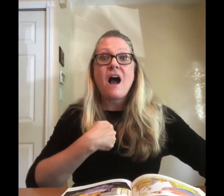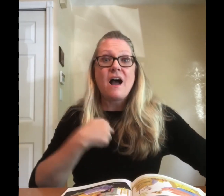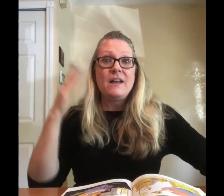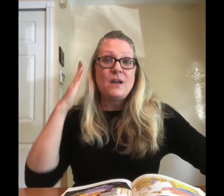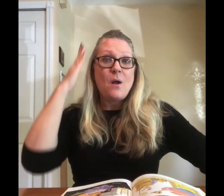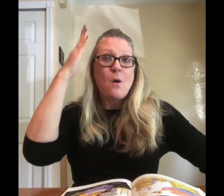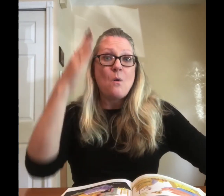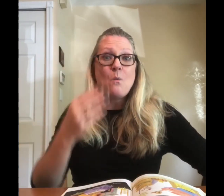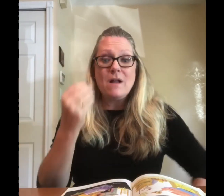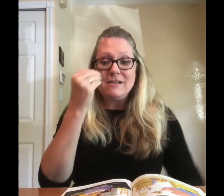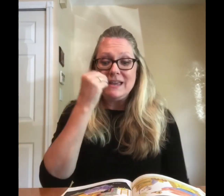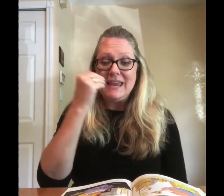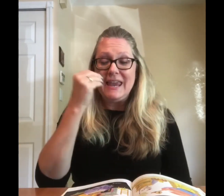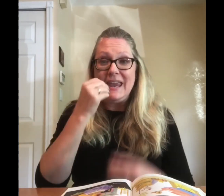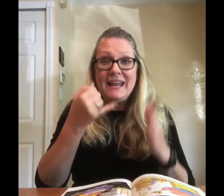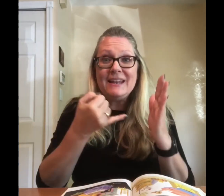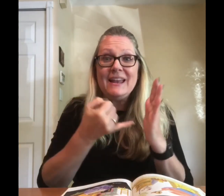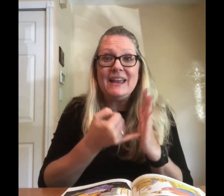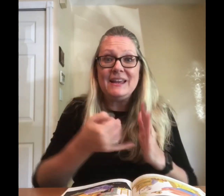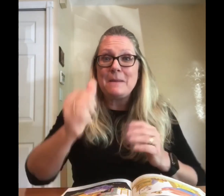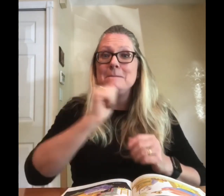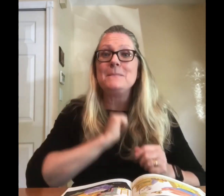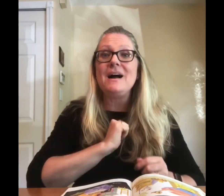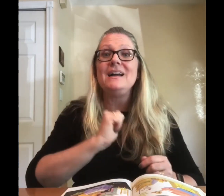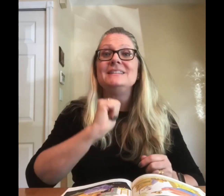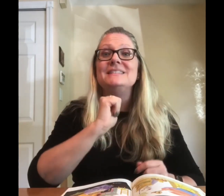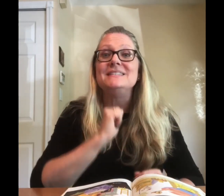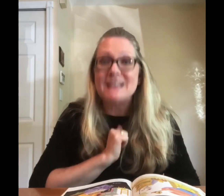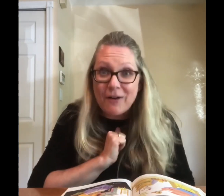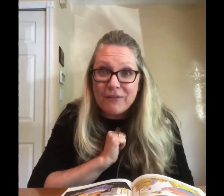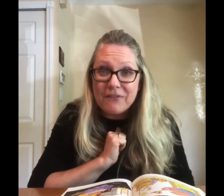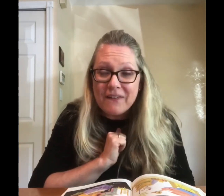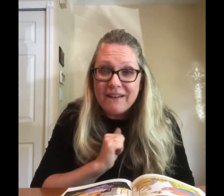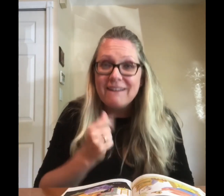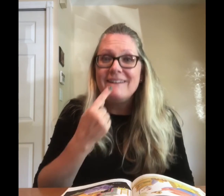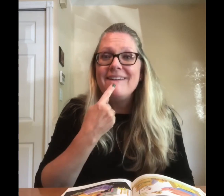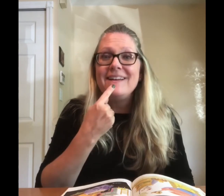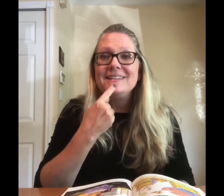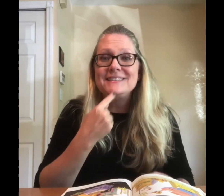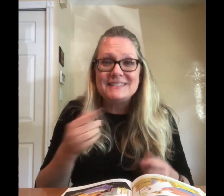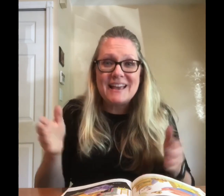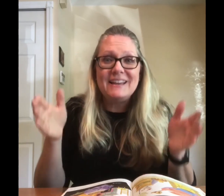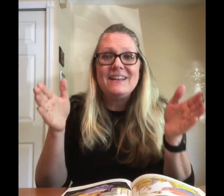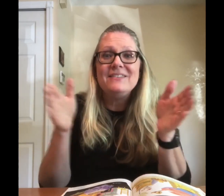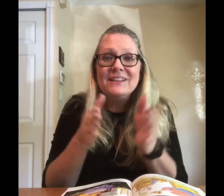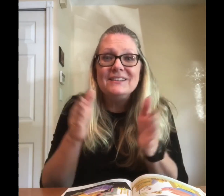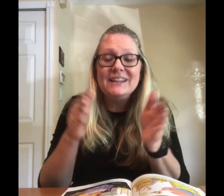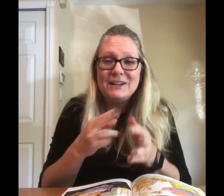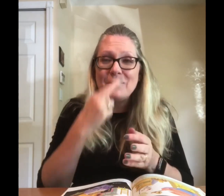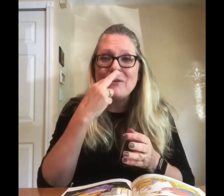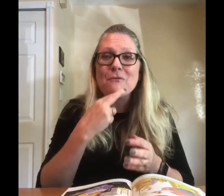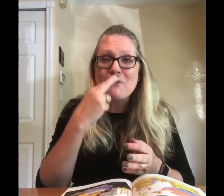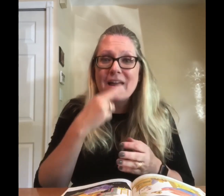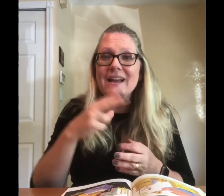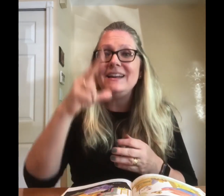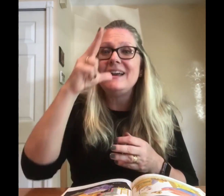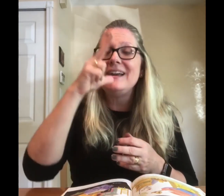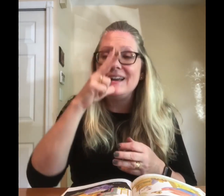will eat it myself said the little red hen